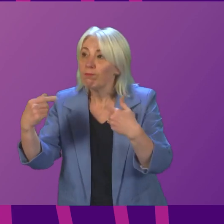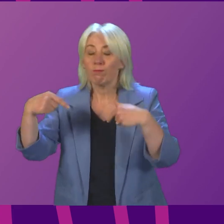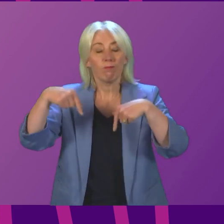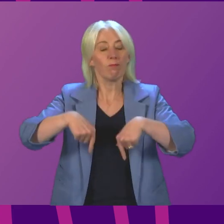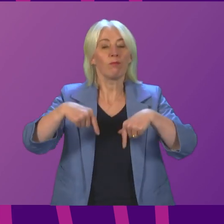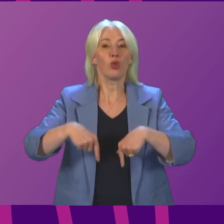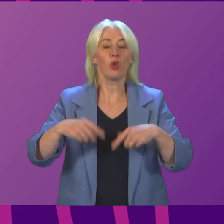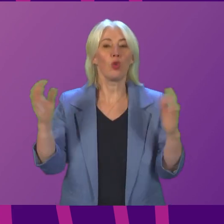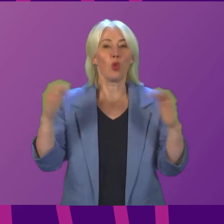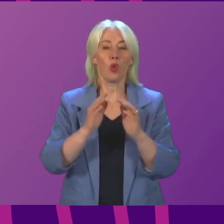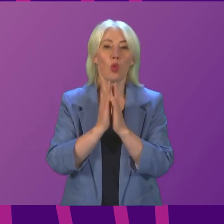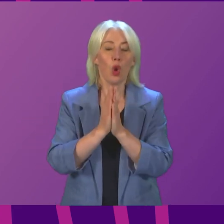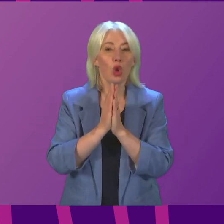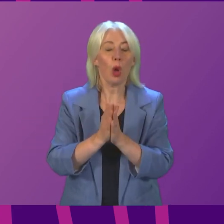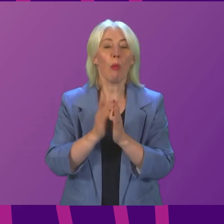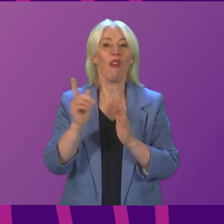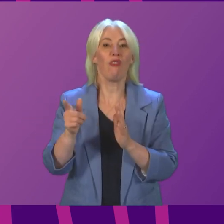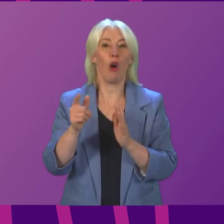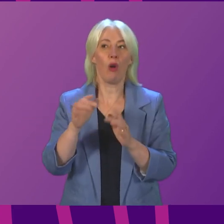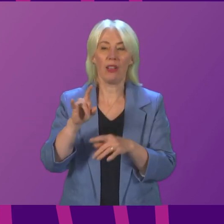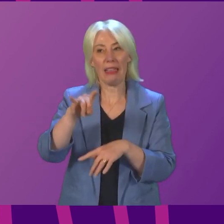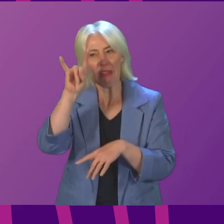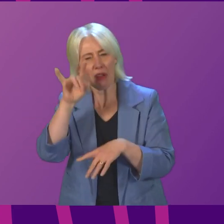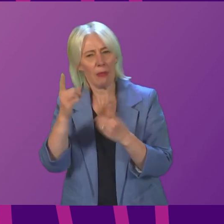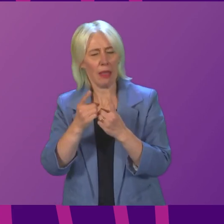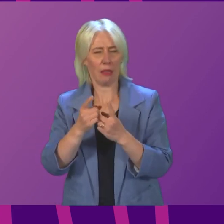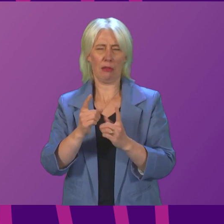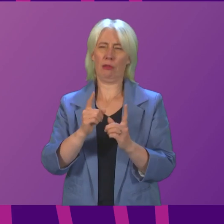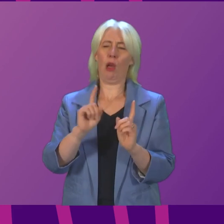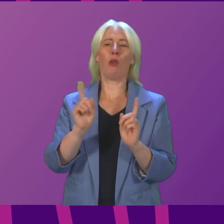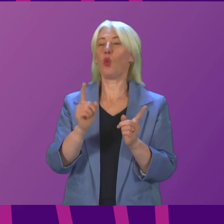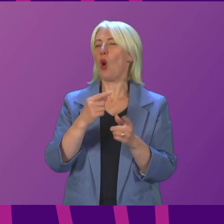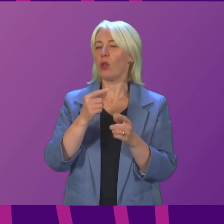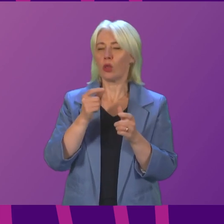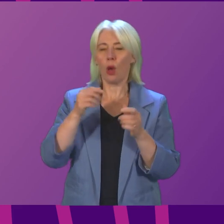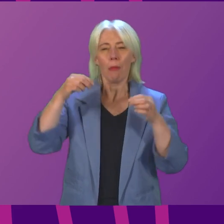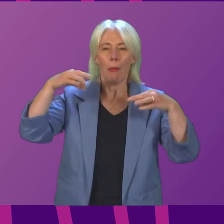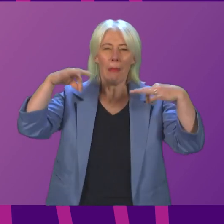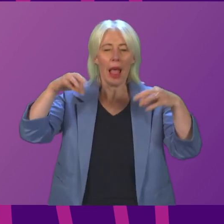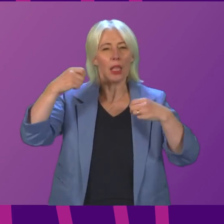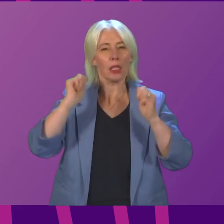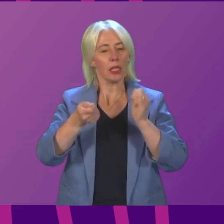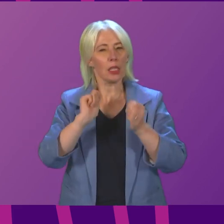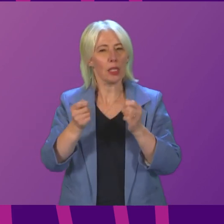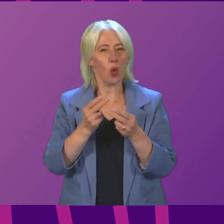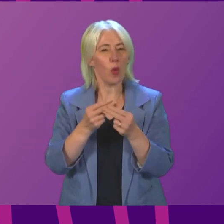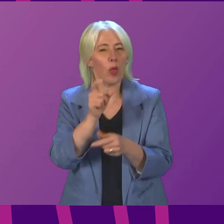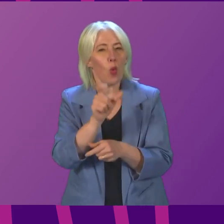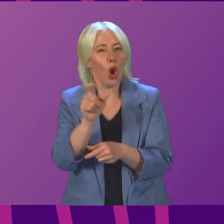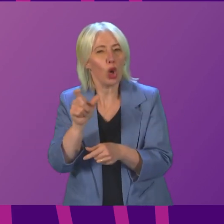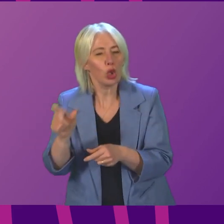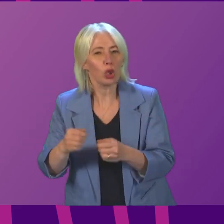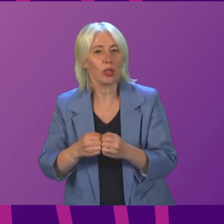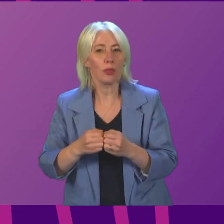Let's presume I have your attention. What bells can we ring with words? I'm a Christian minister of